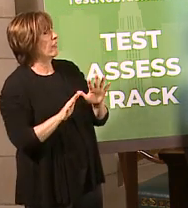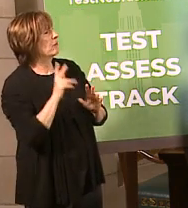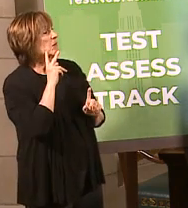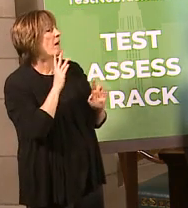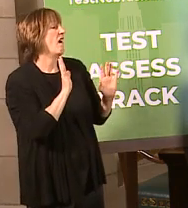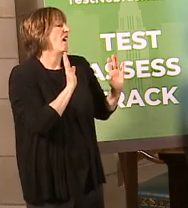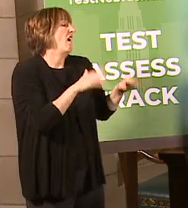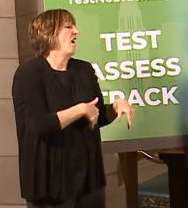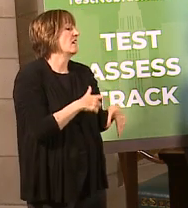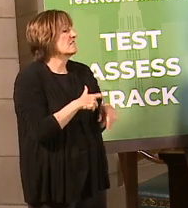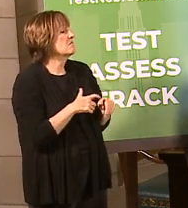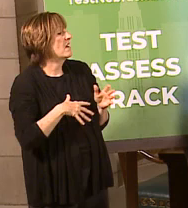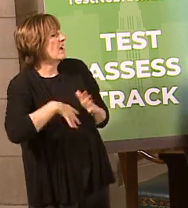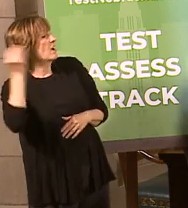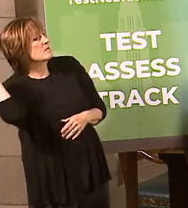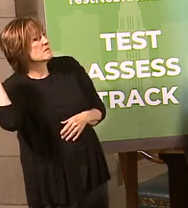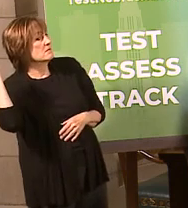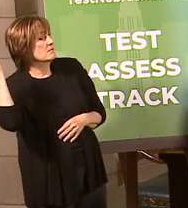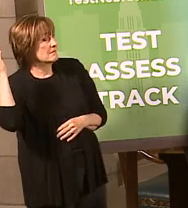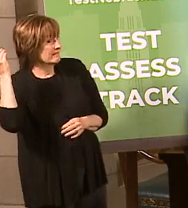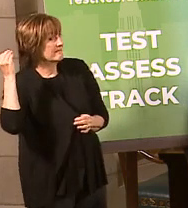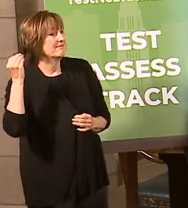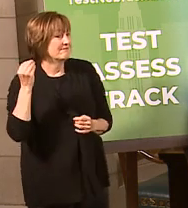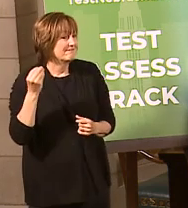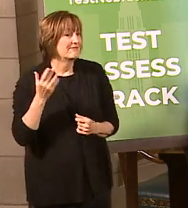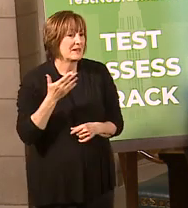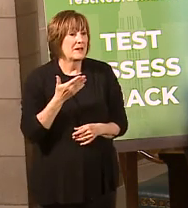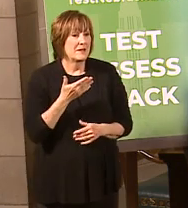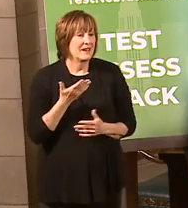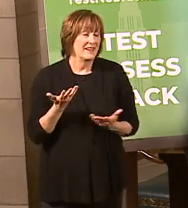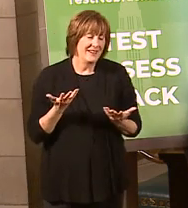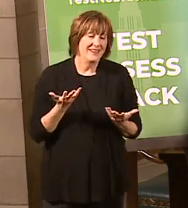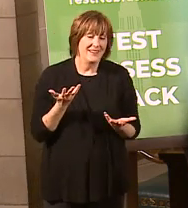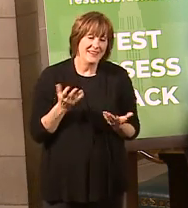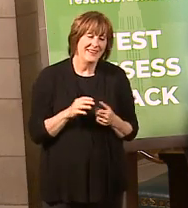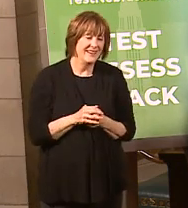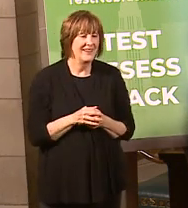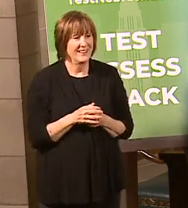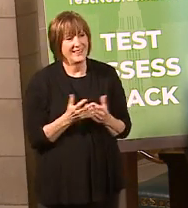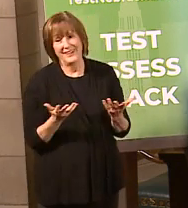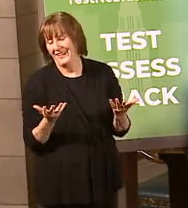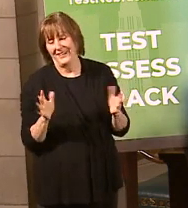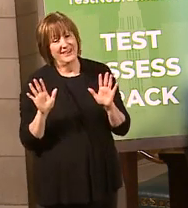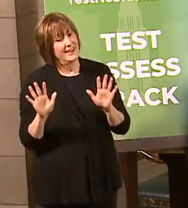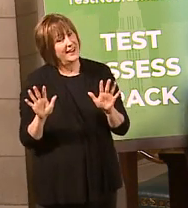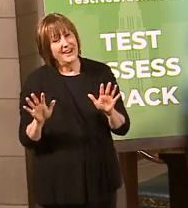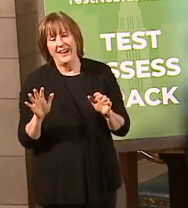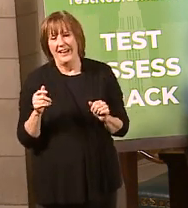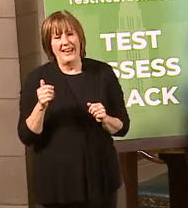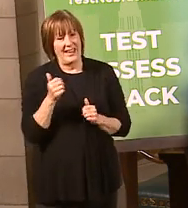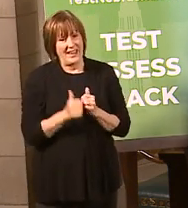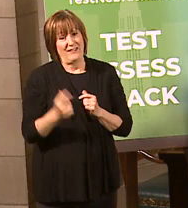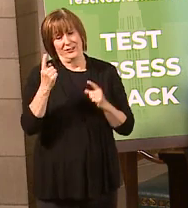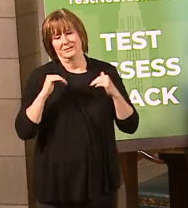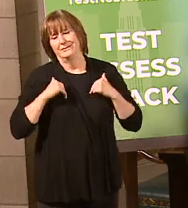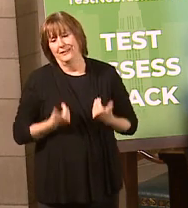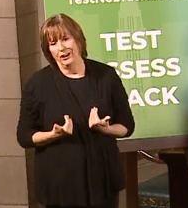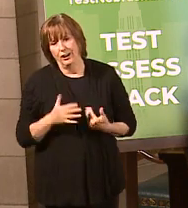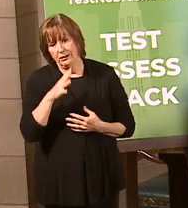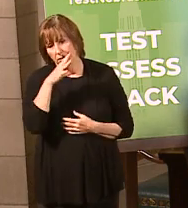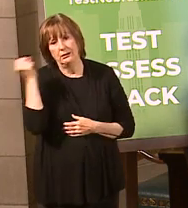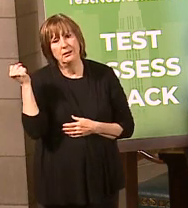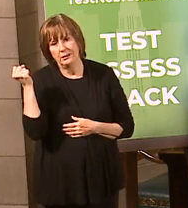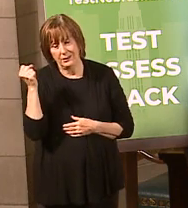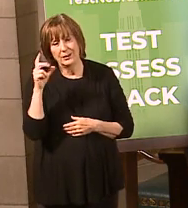hey, it's time to get out? So the question is with better weather, are people going to say, hey, it's time to get out? And look, folks, I think everybody's tired of